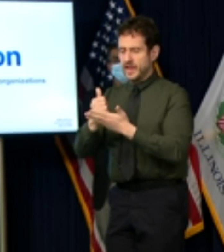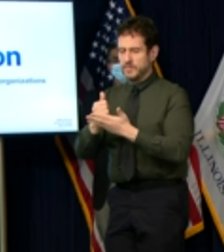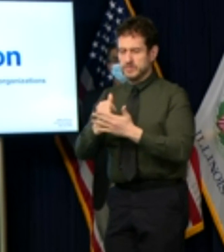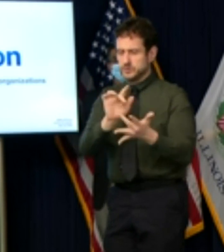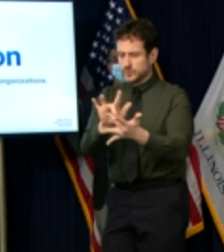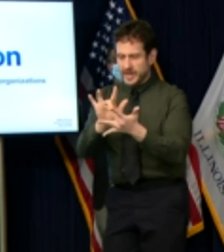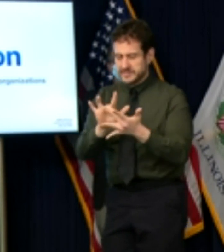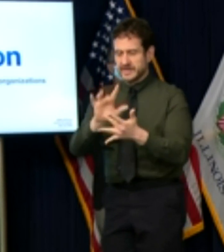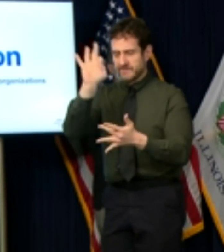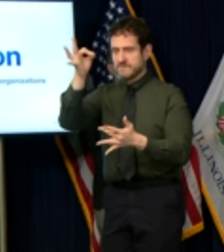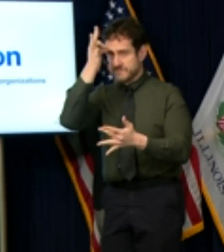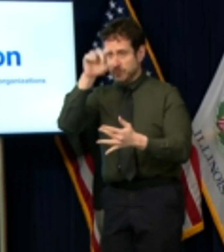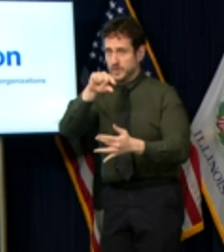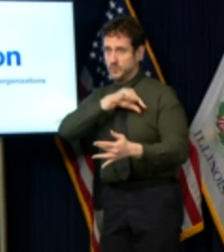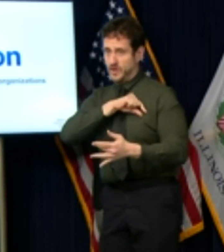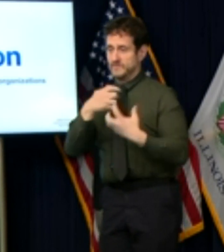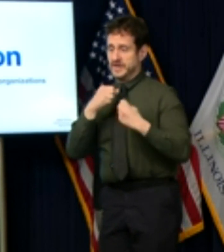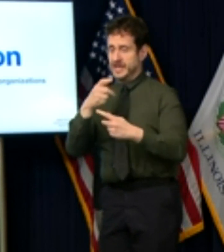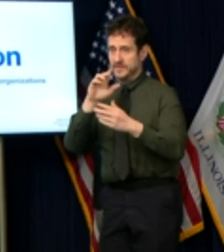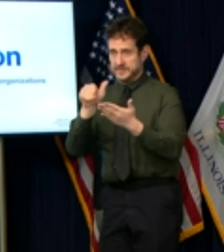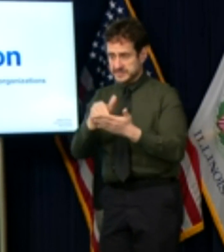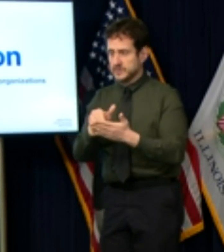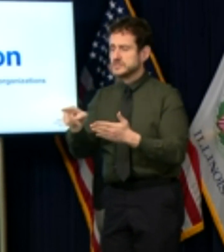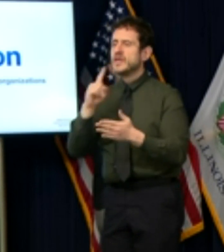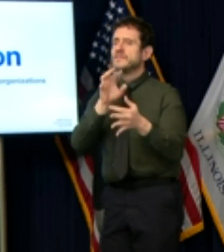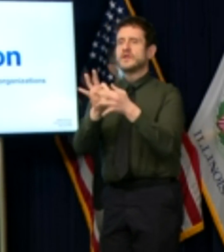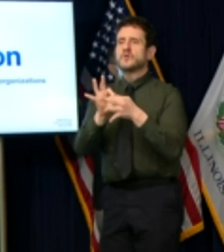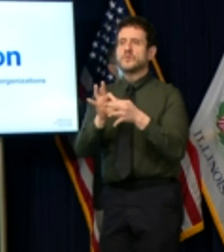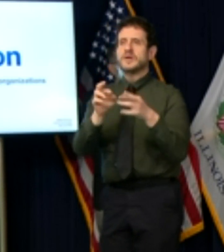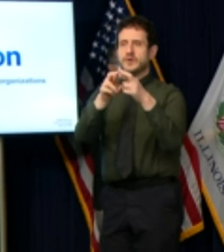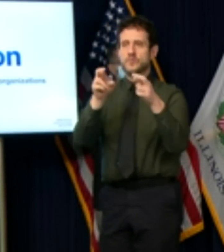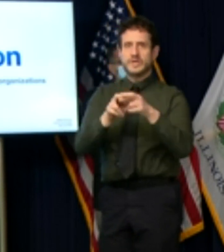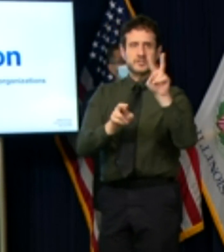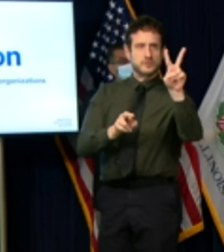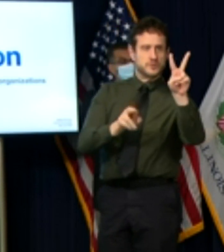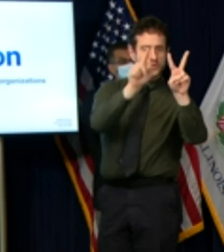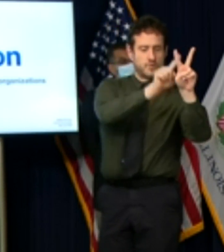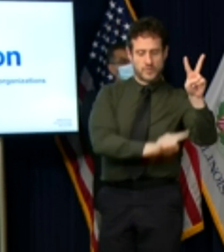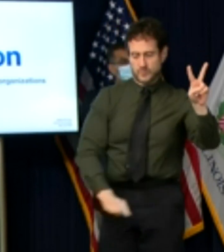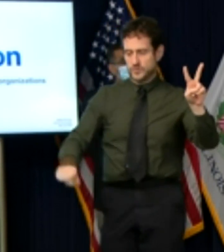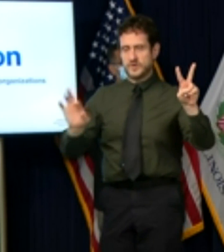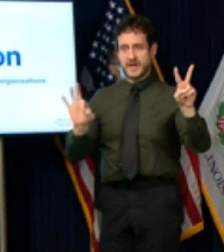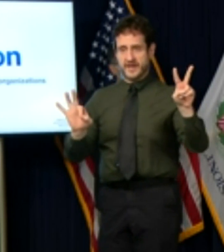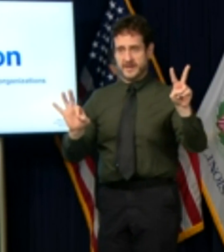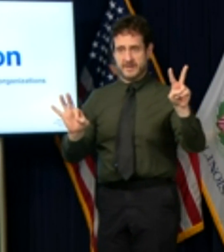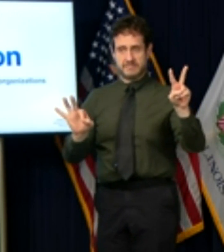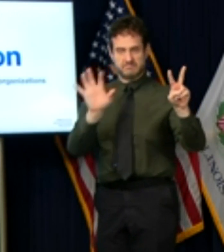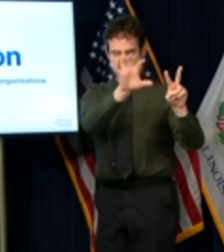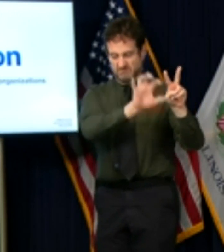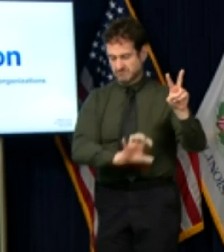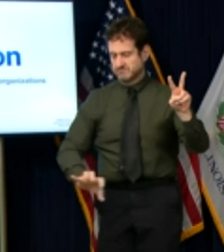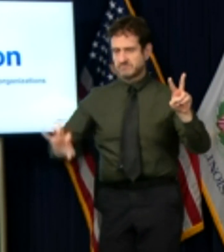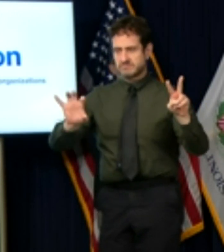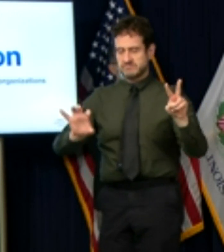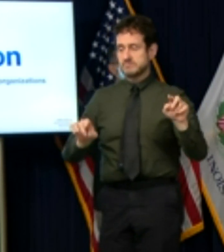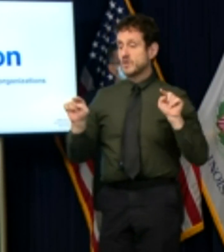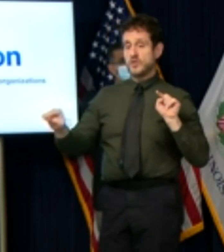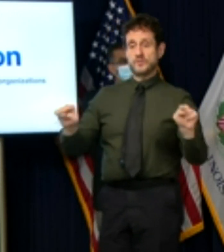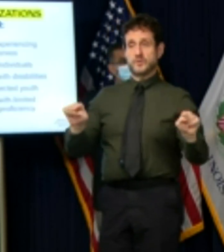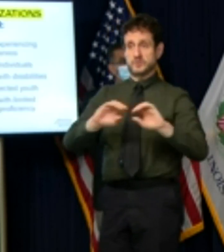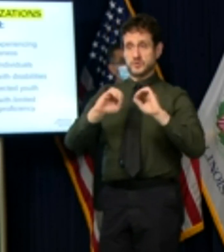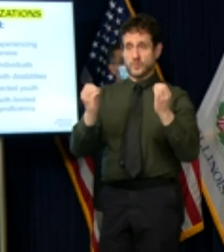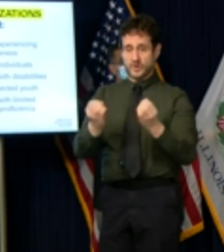centers will coordinate efforts in regions two through nine both organizations will be bringing on